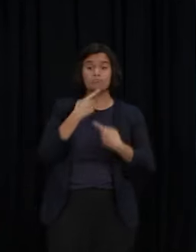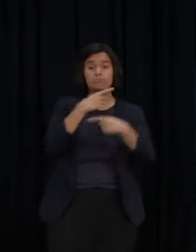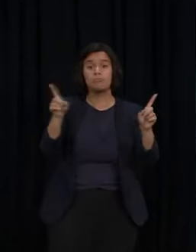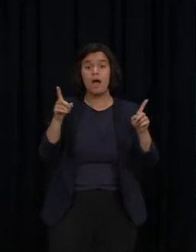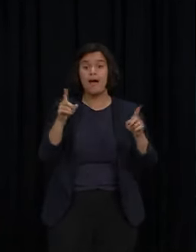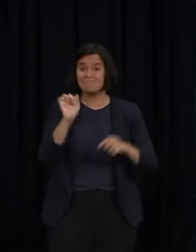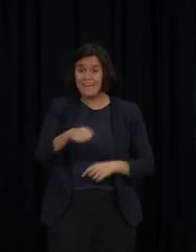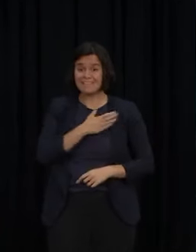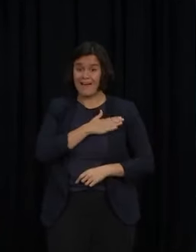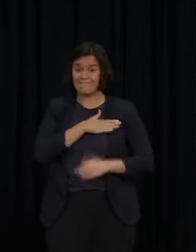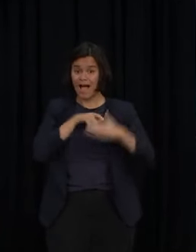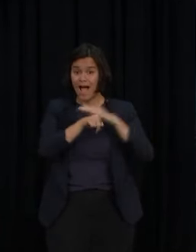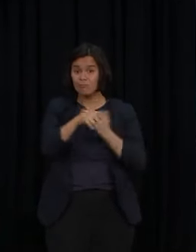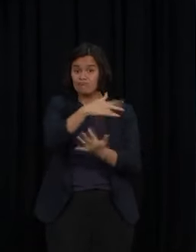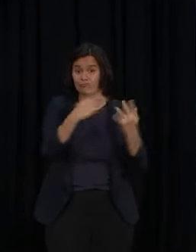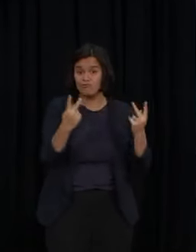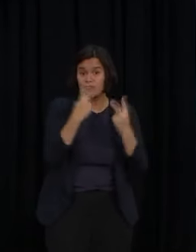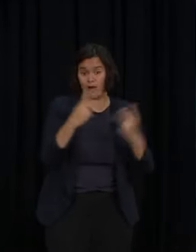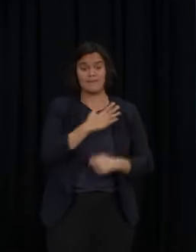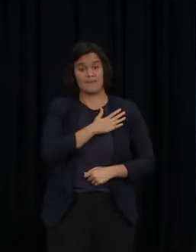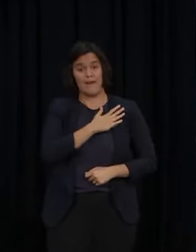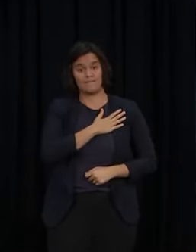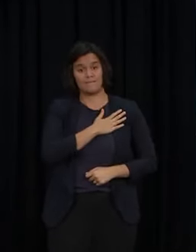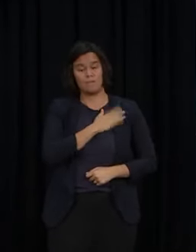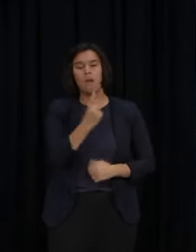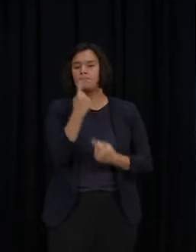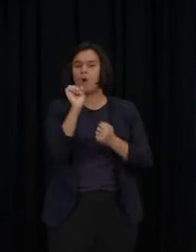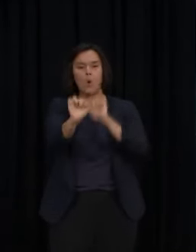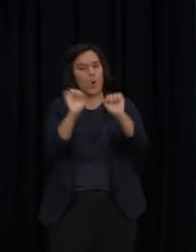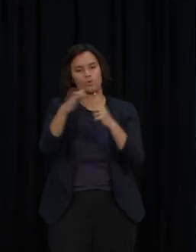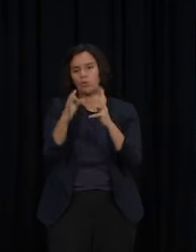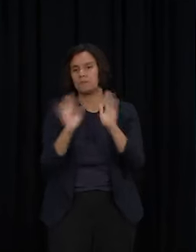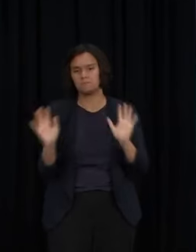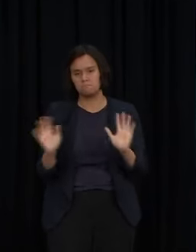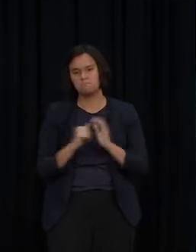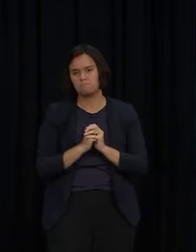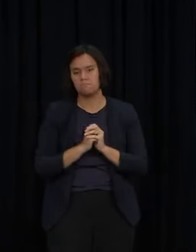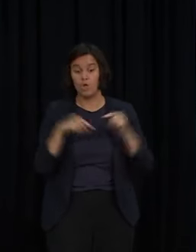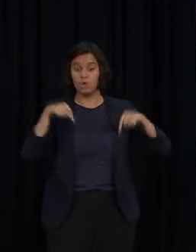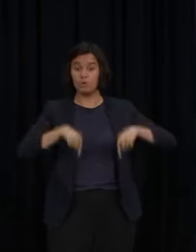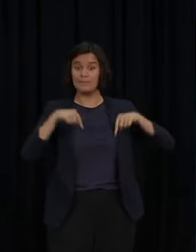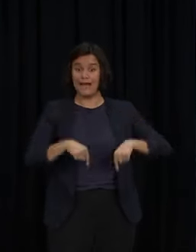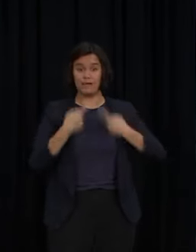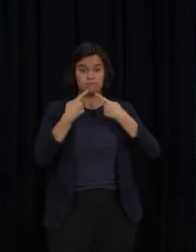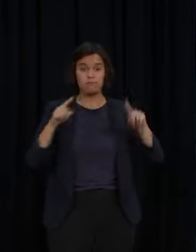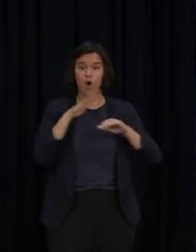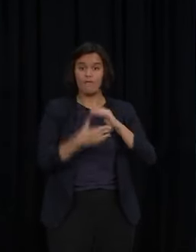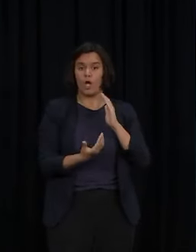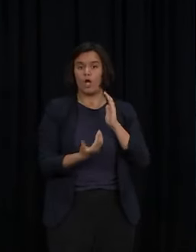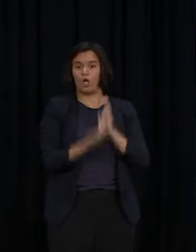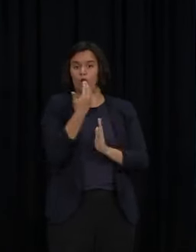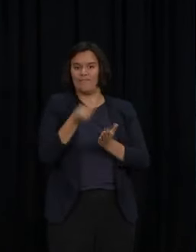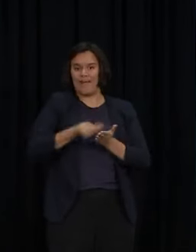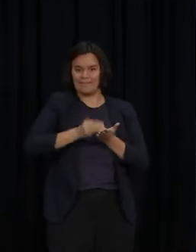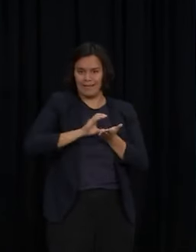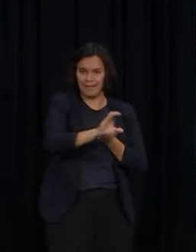obviously people will come to their own conclusions. What we've recognised in this economic support package today is that when we look at the real data of